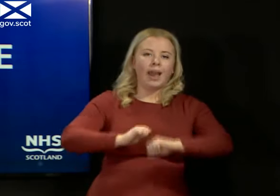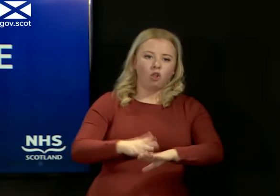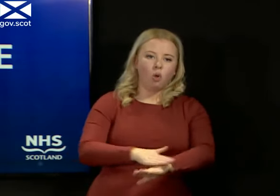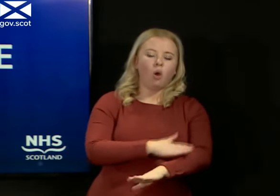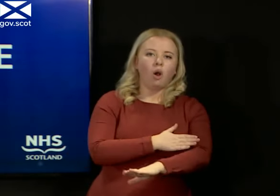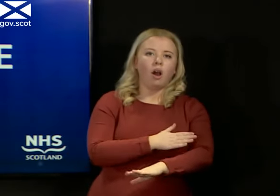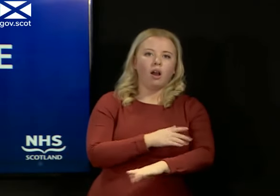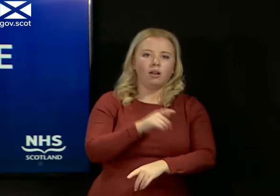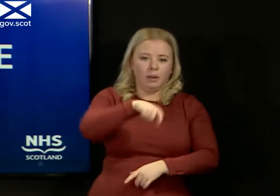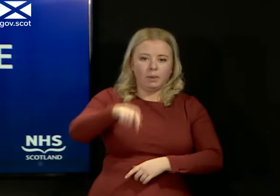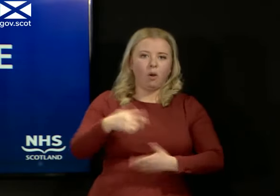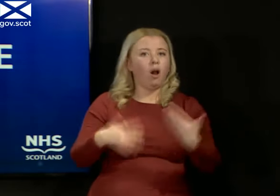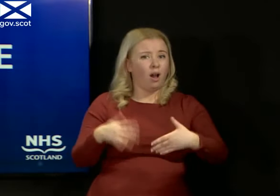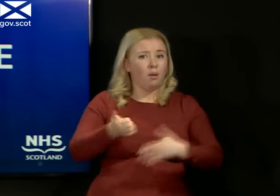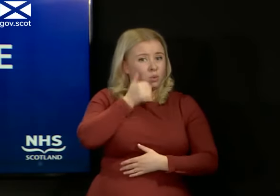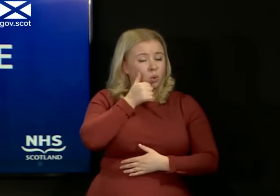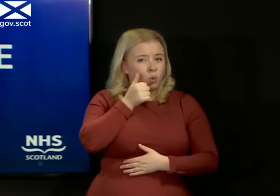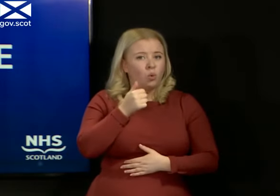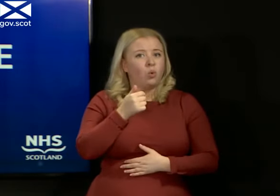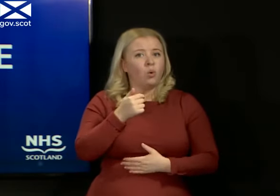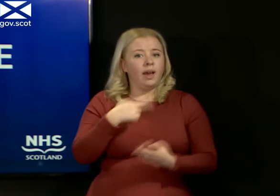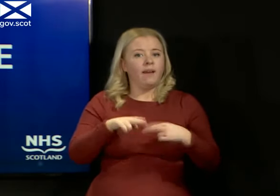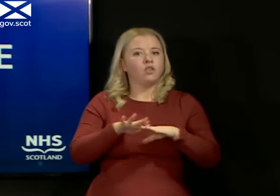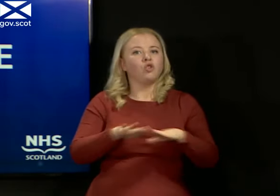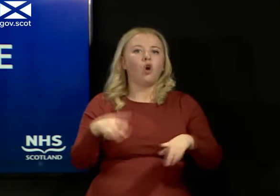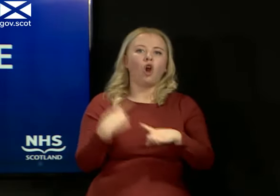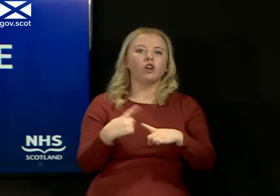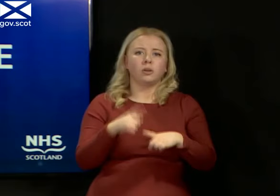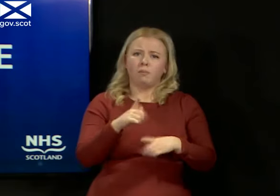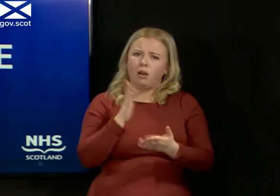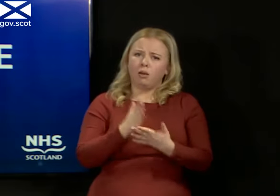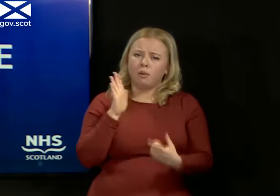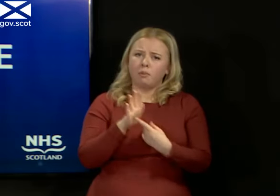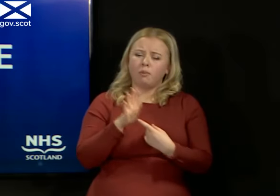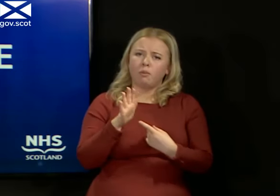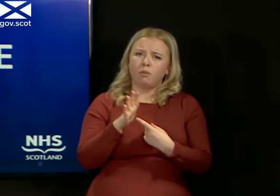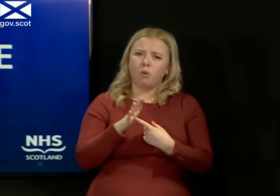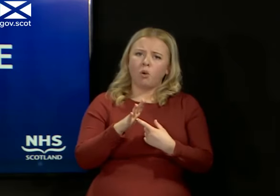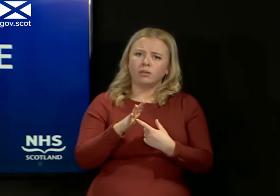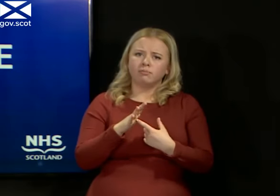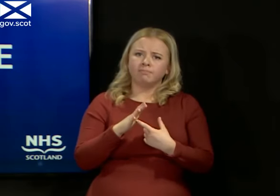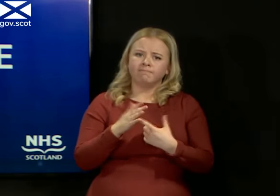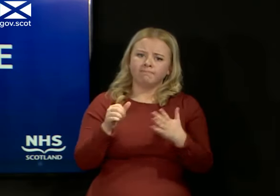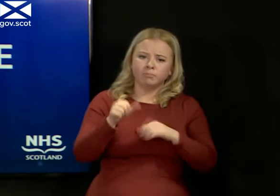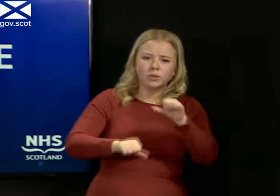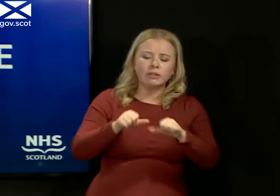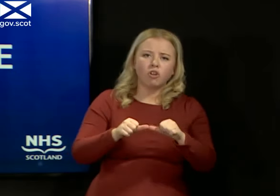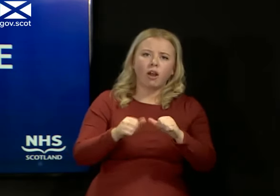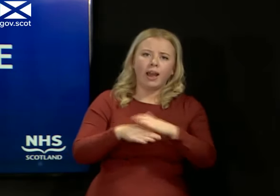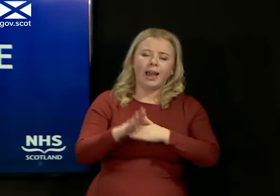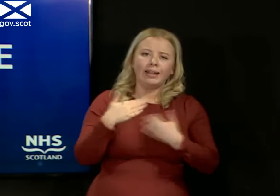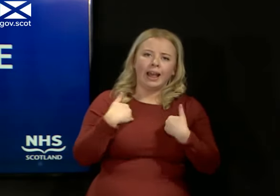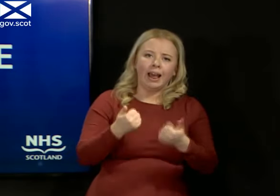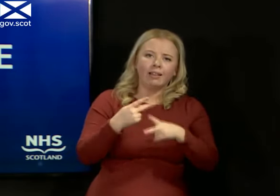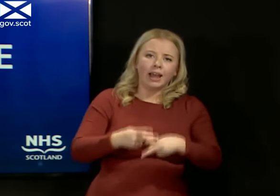they would otherwise do for those non-urgent but nonetheless very important procedures and areas of health care.